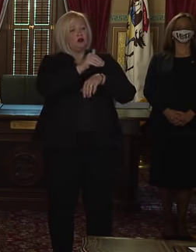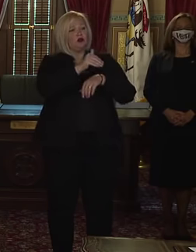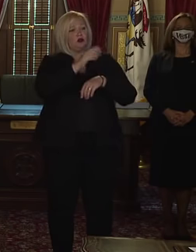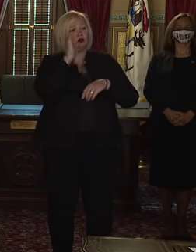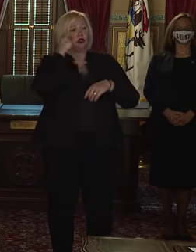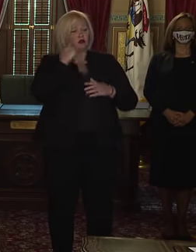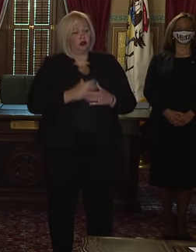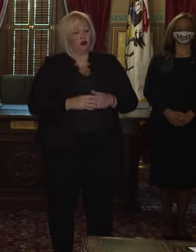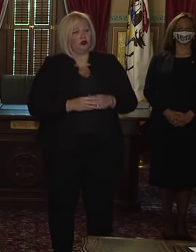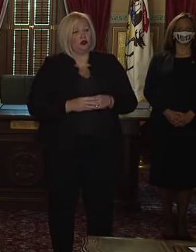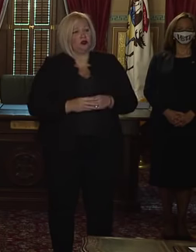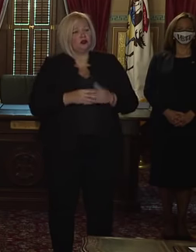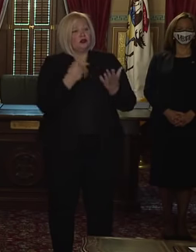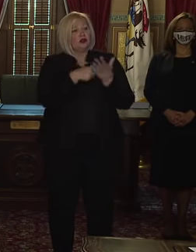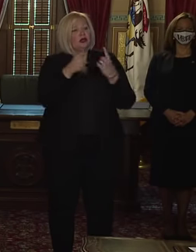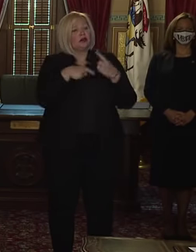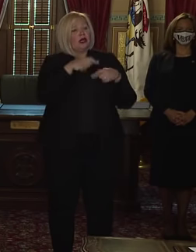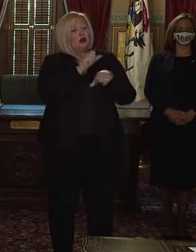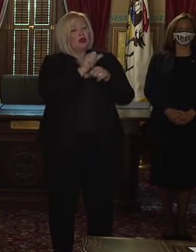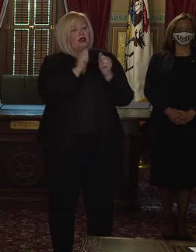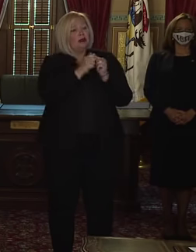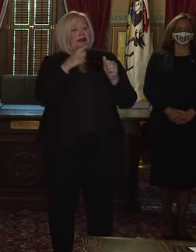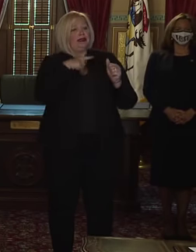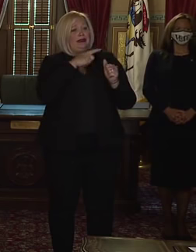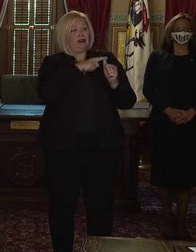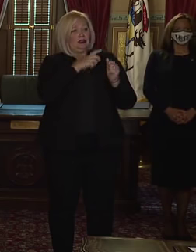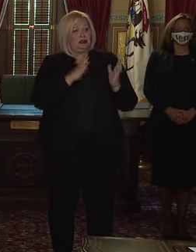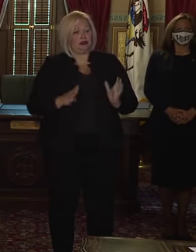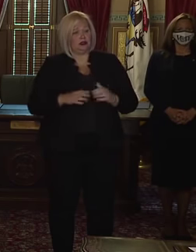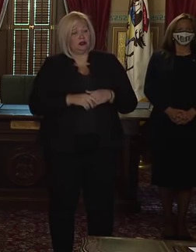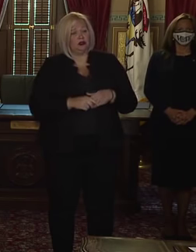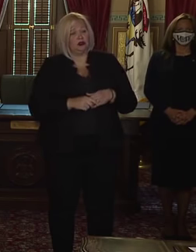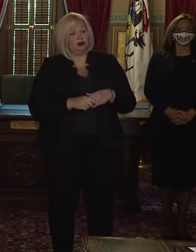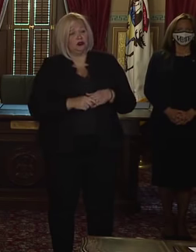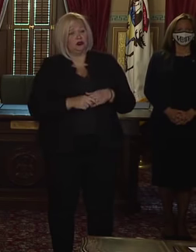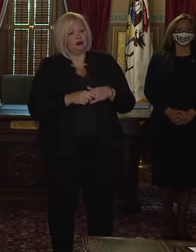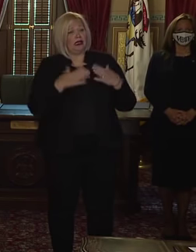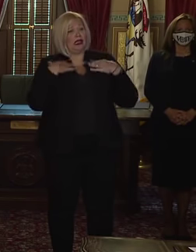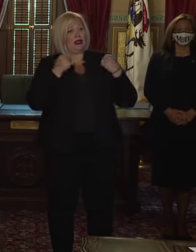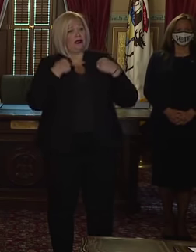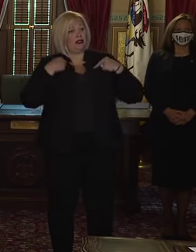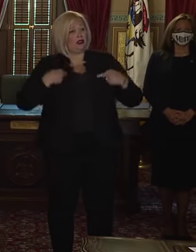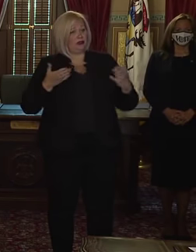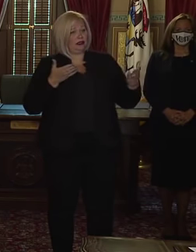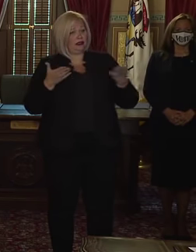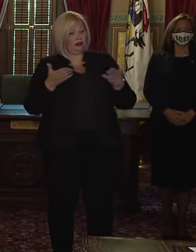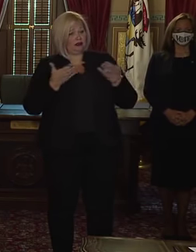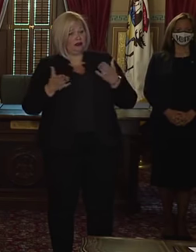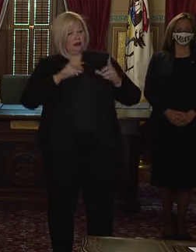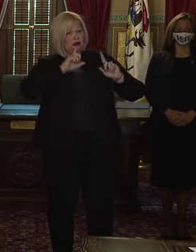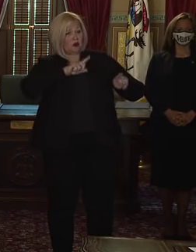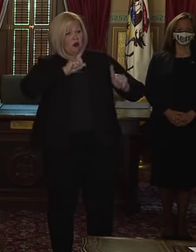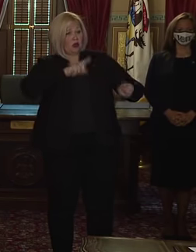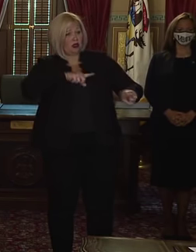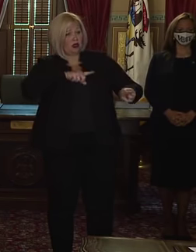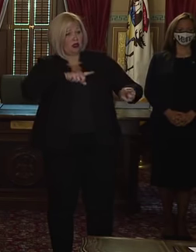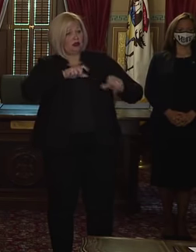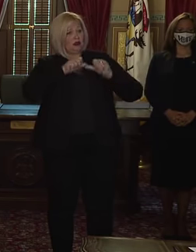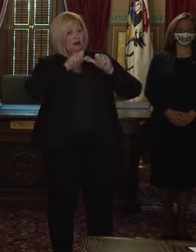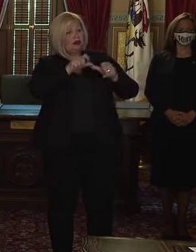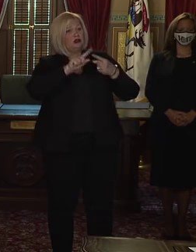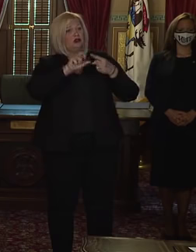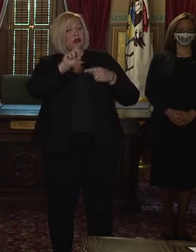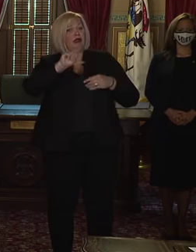I'm talking about working with the legislature. The health and human services orders run through October the